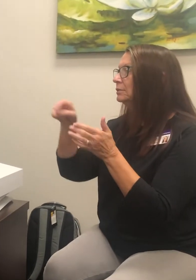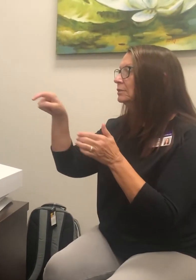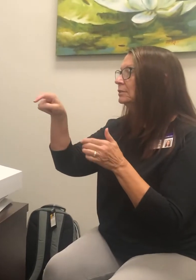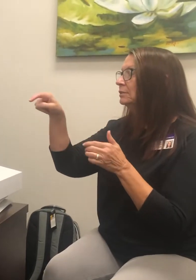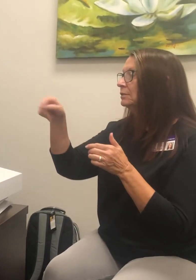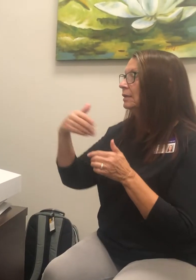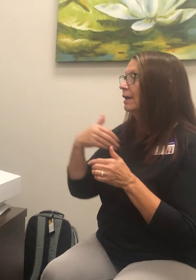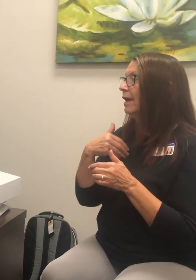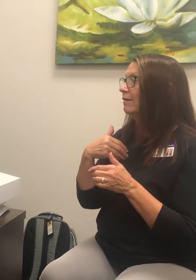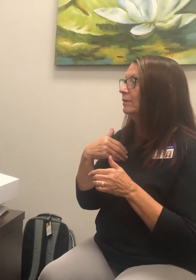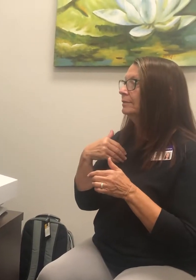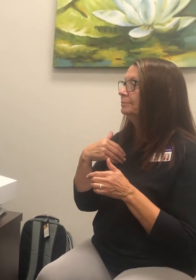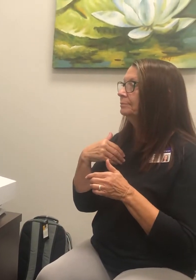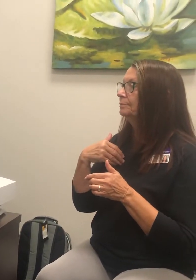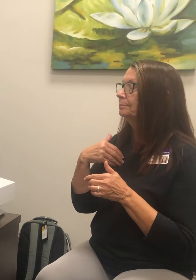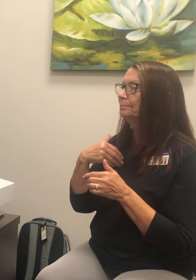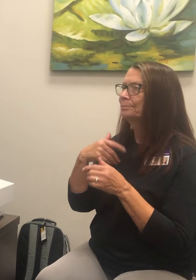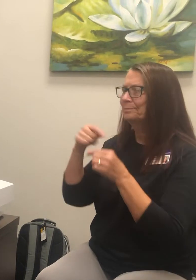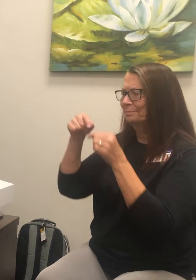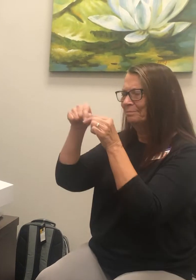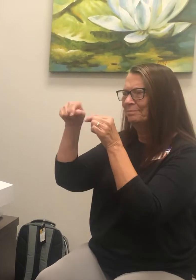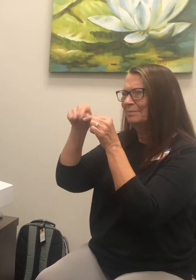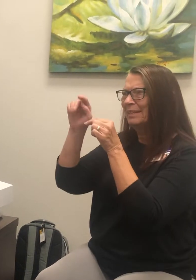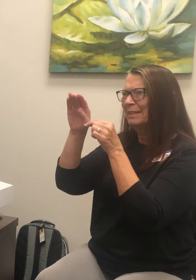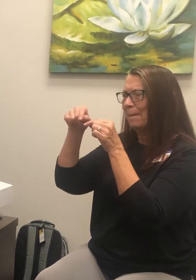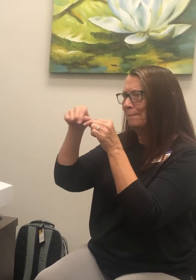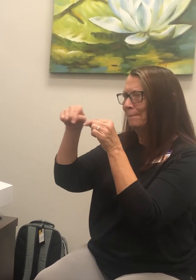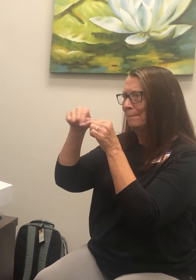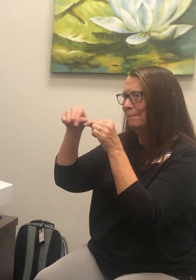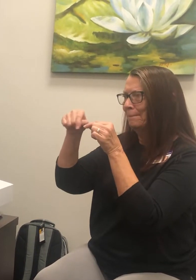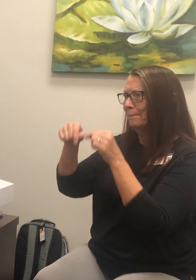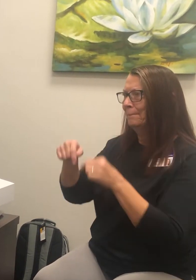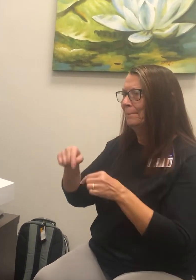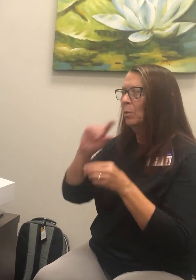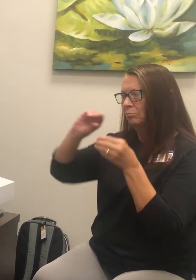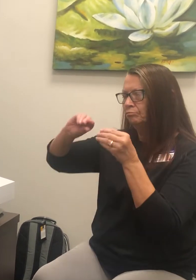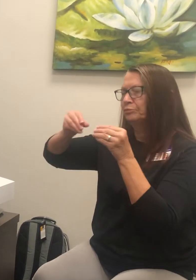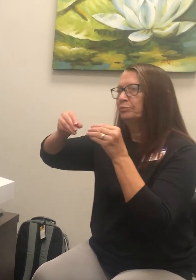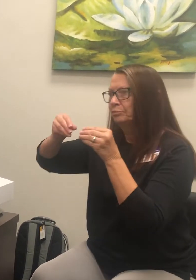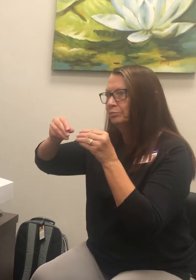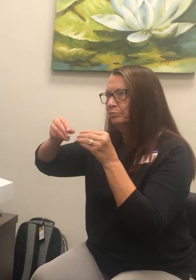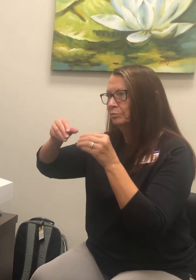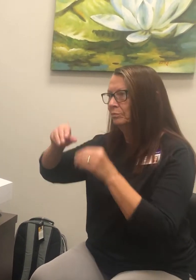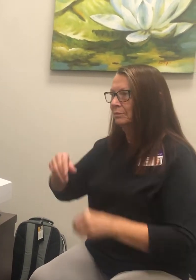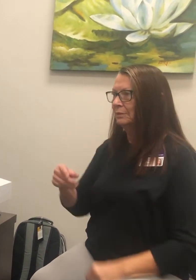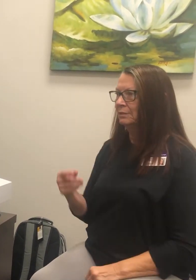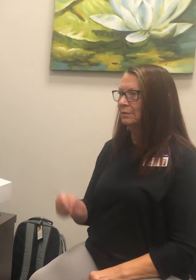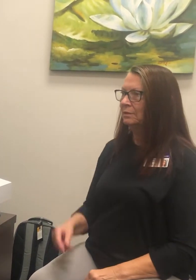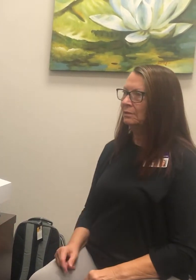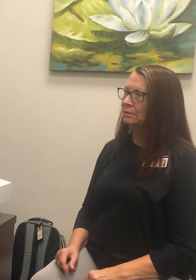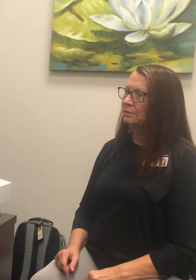indicator tab right here that will go at the top